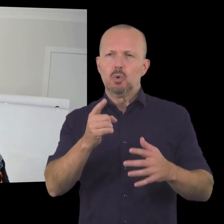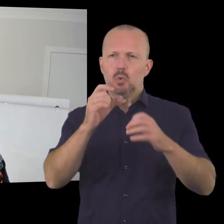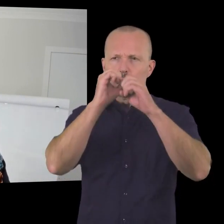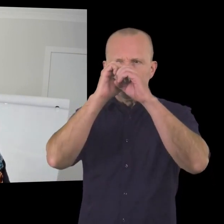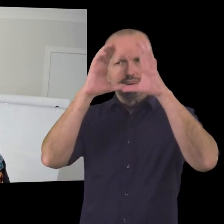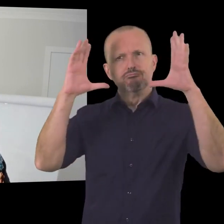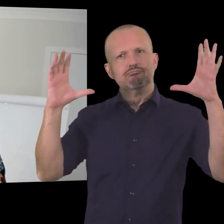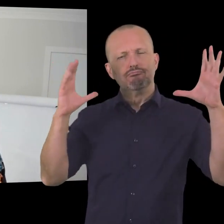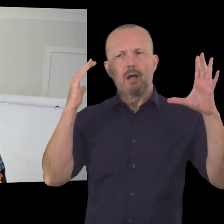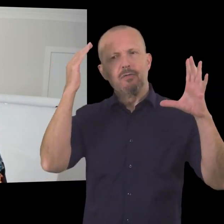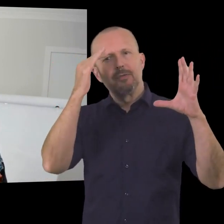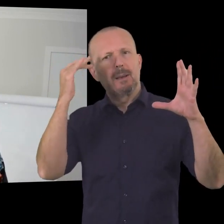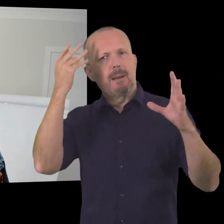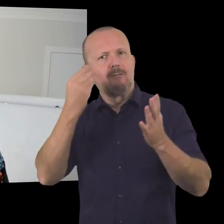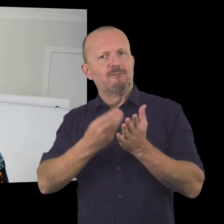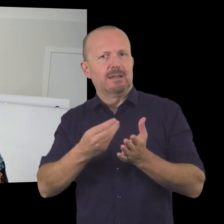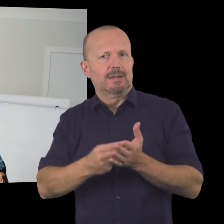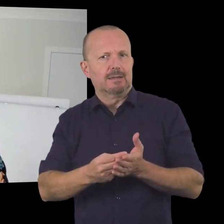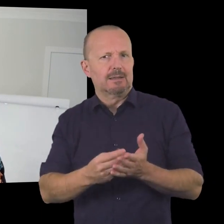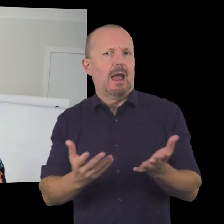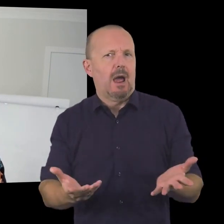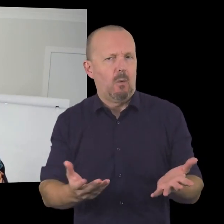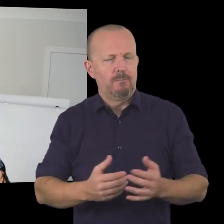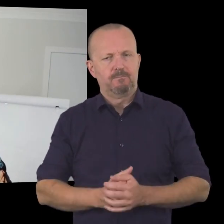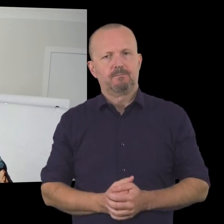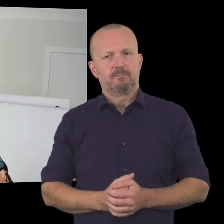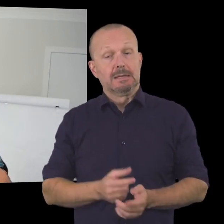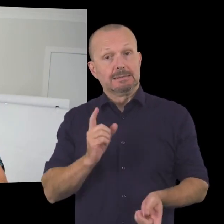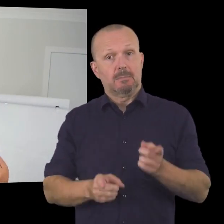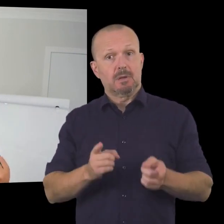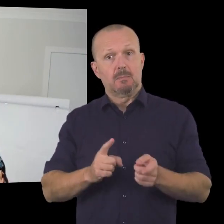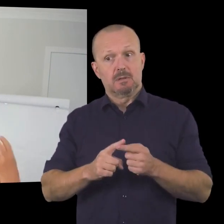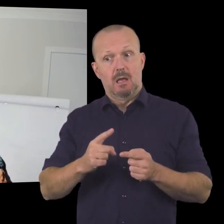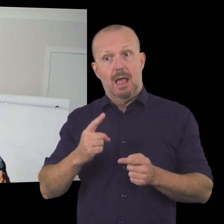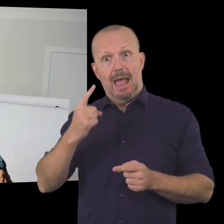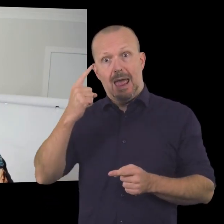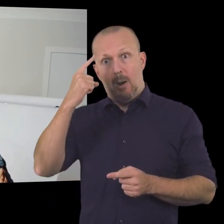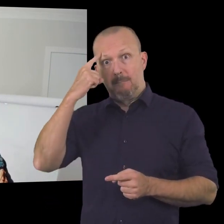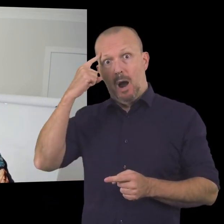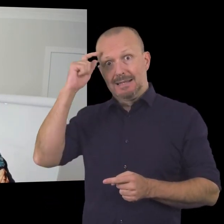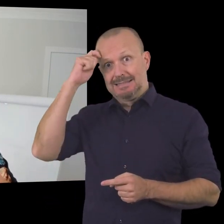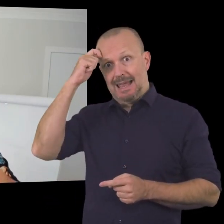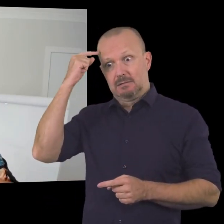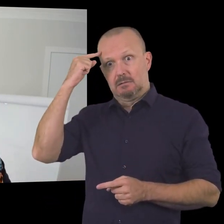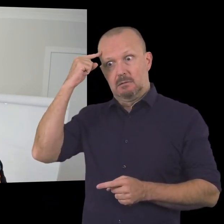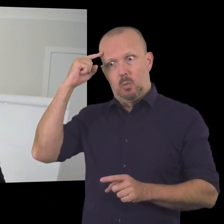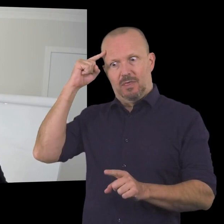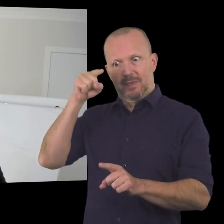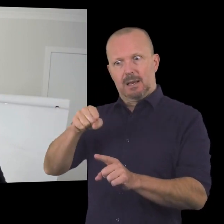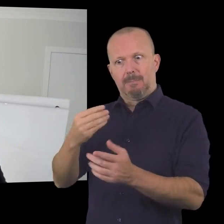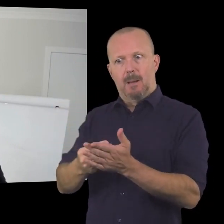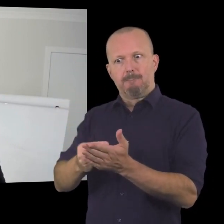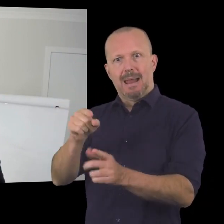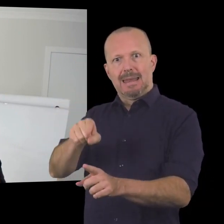uh funds because sometimes uh the mindset that we have towards money can impact